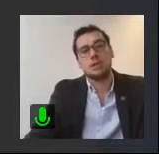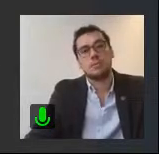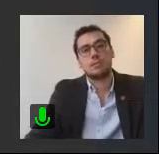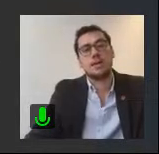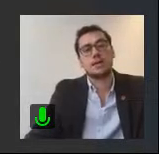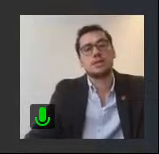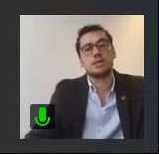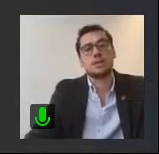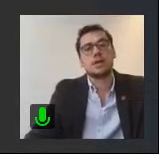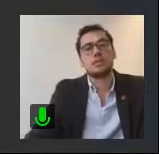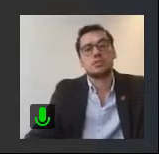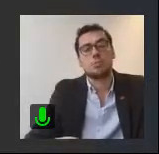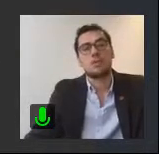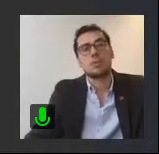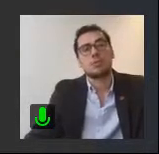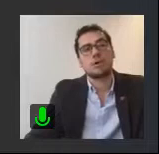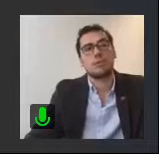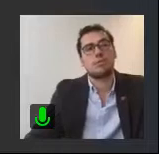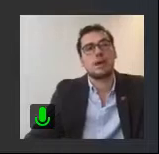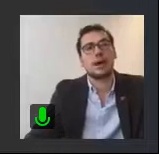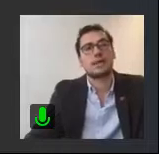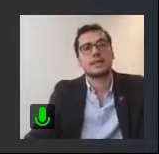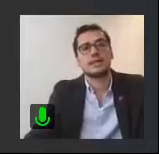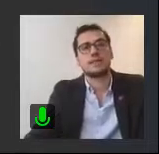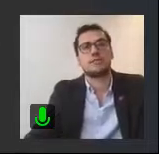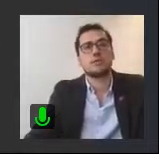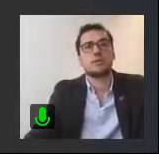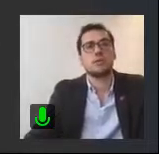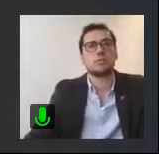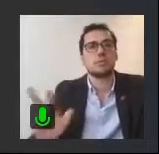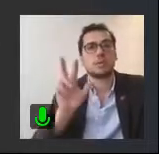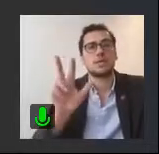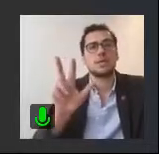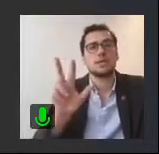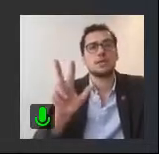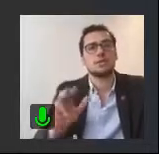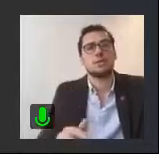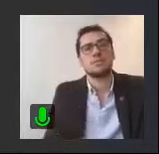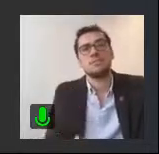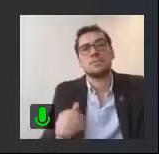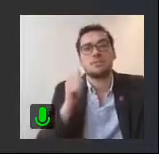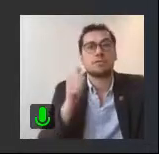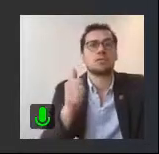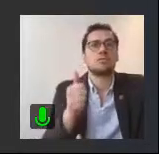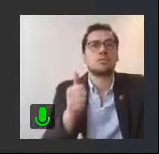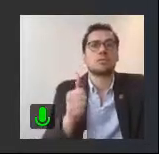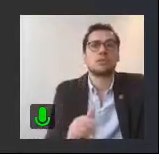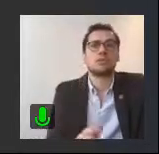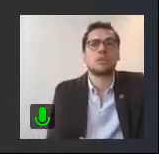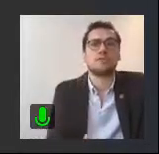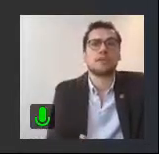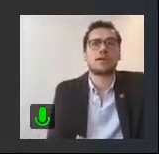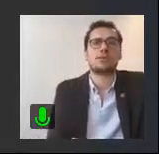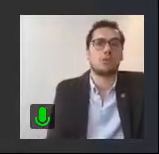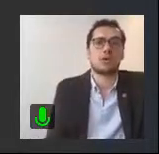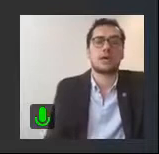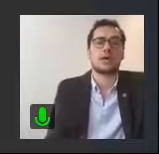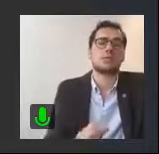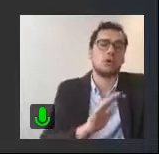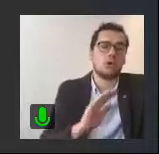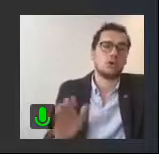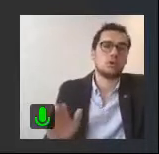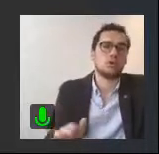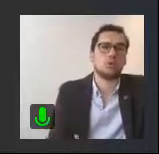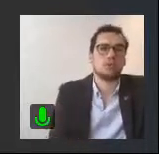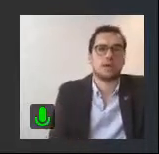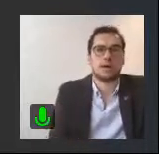problem. And it is a European problem, at least for three reasons. First of all, because it affects more or